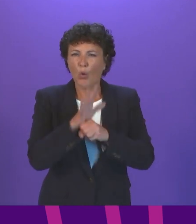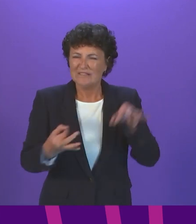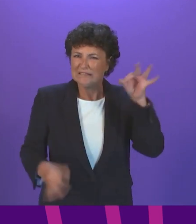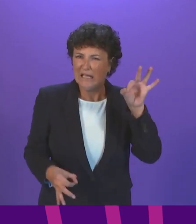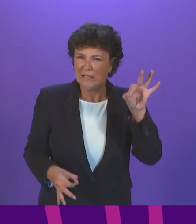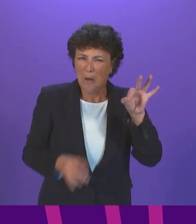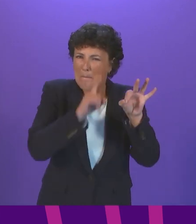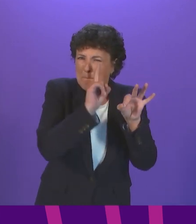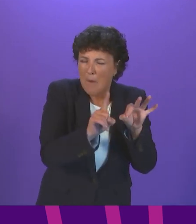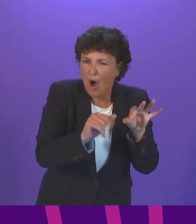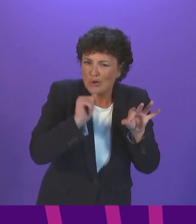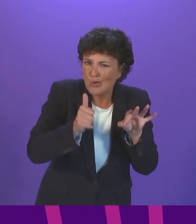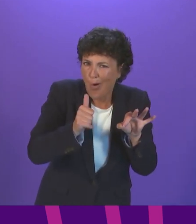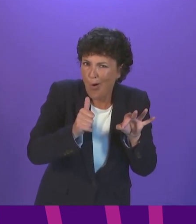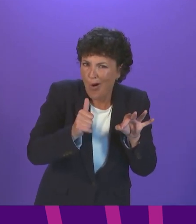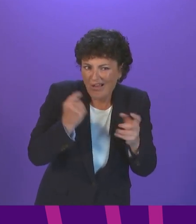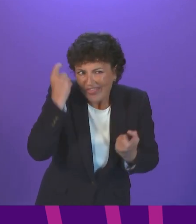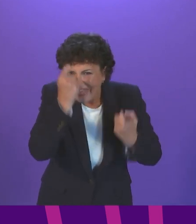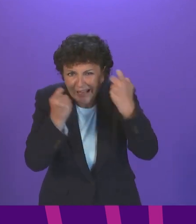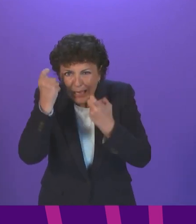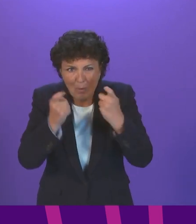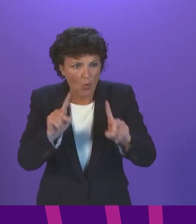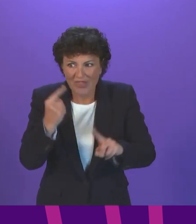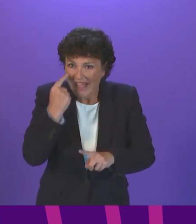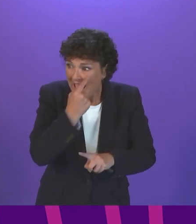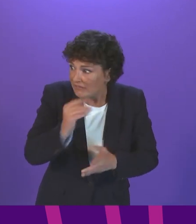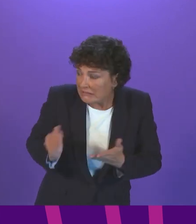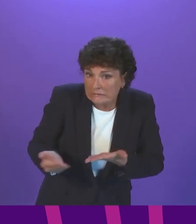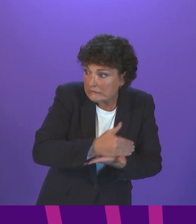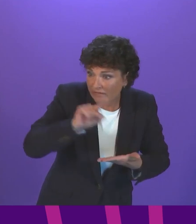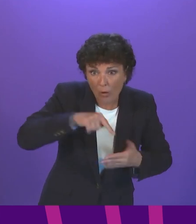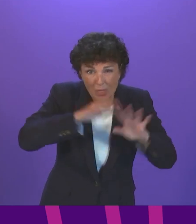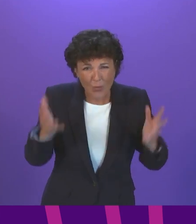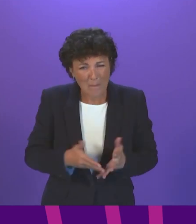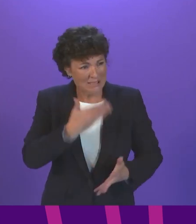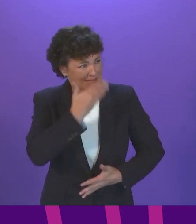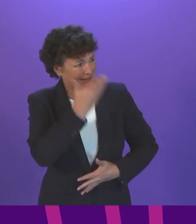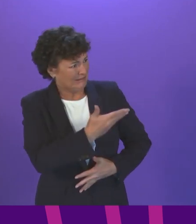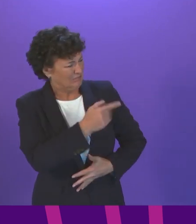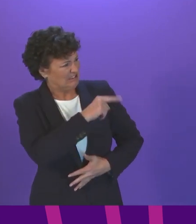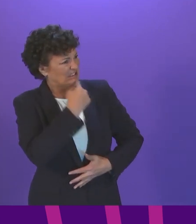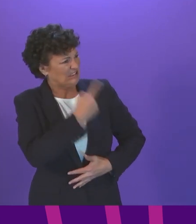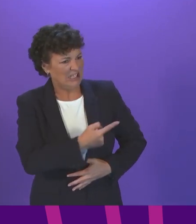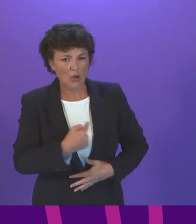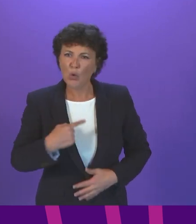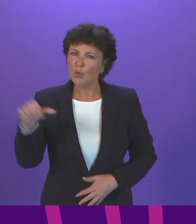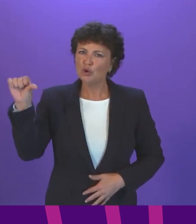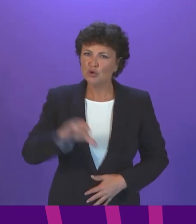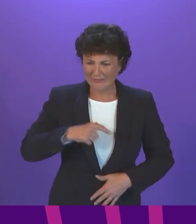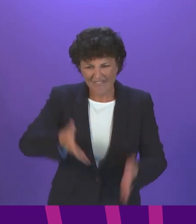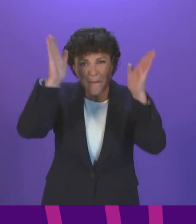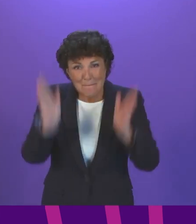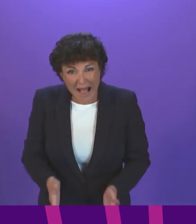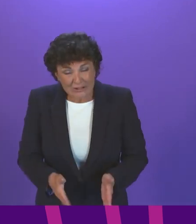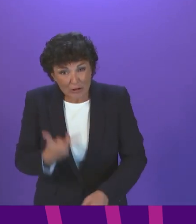far as I can tell, looking at any of the detail or considering any of the evidence from elsewhere in the world. But he seems to be getting himself into a position where he's suggesting we should have mandatory